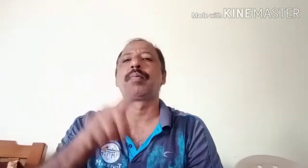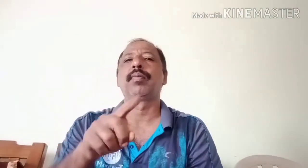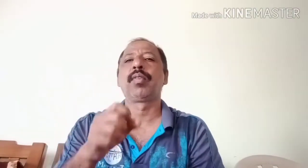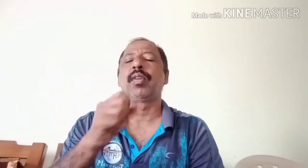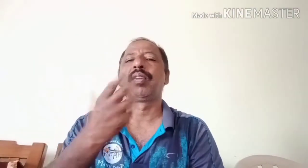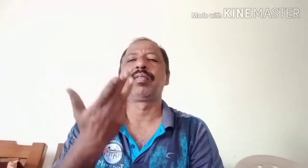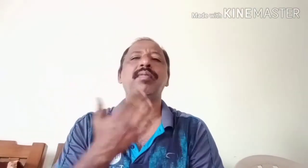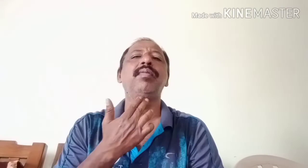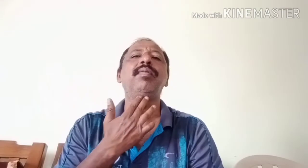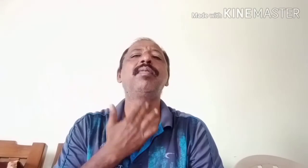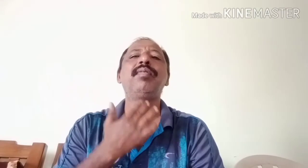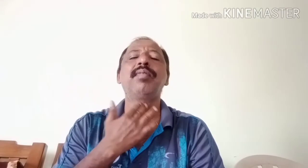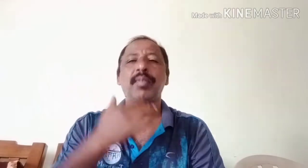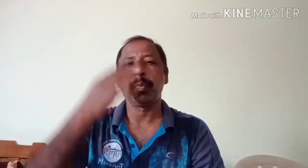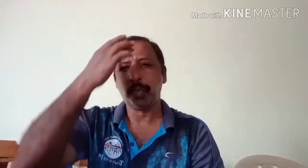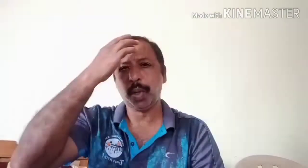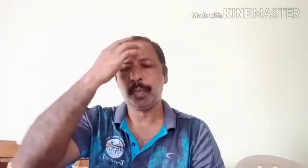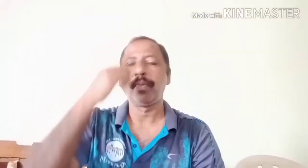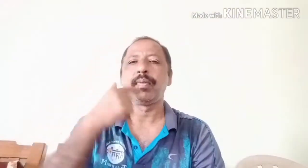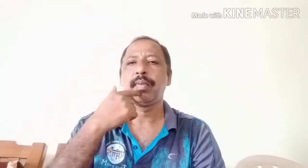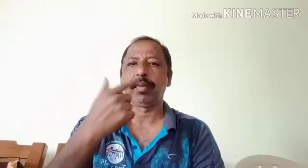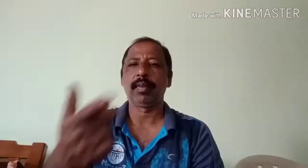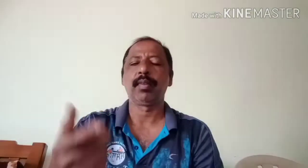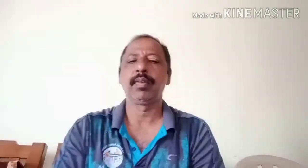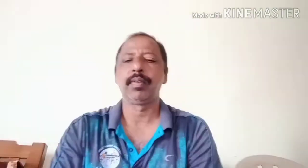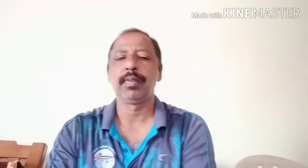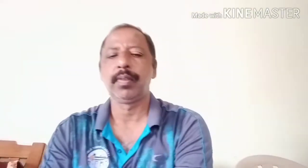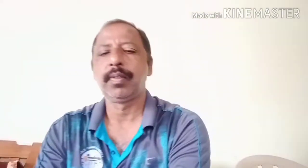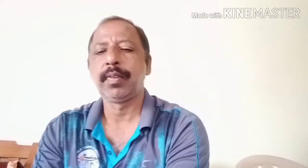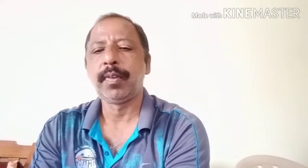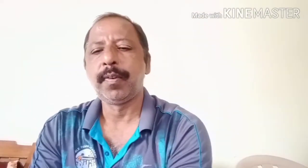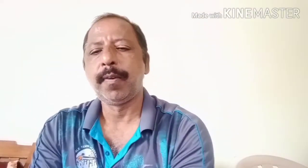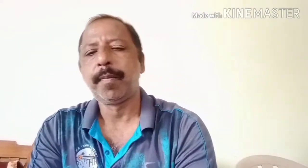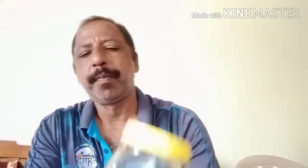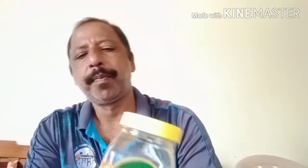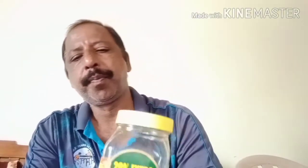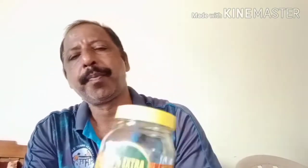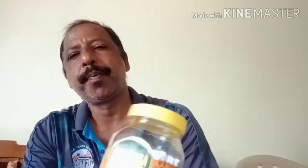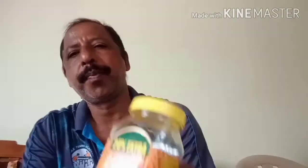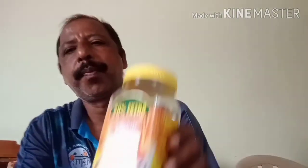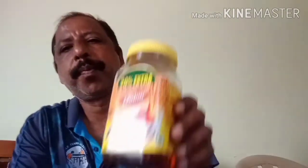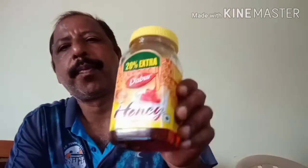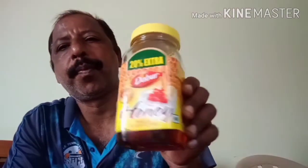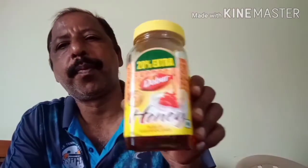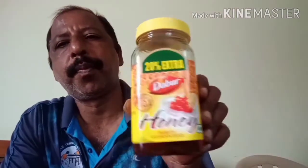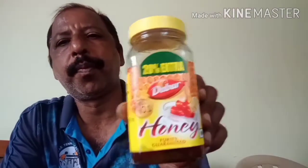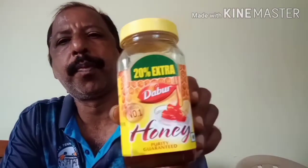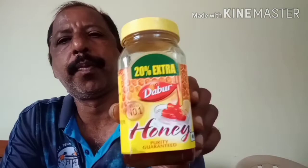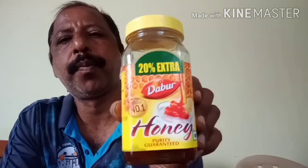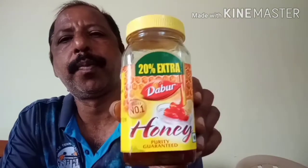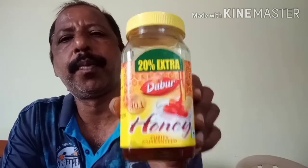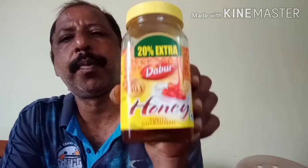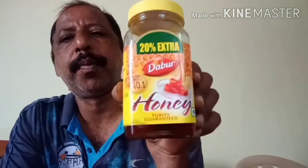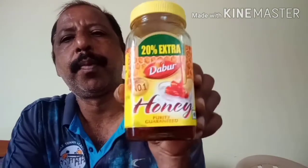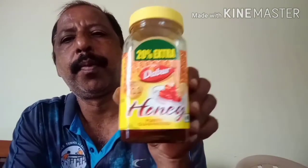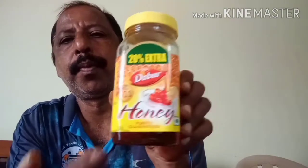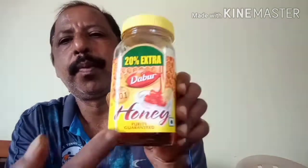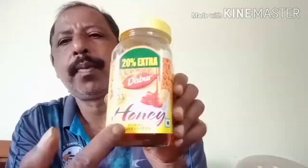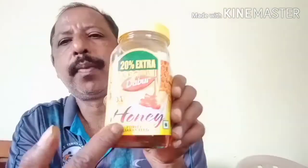No, I'm sure that Sachin is entitled to choose the But why did they choose a lawyer who has supported the BJP